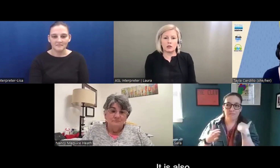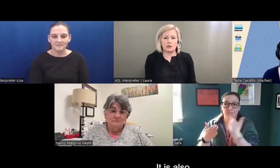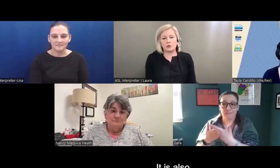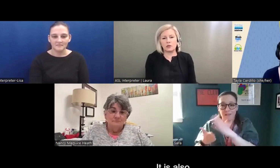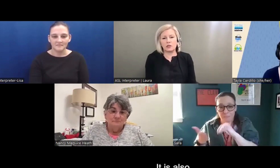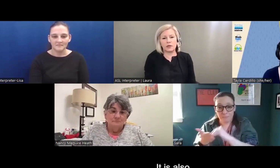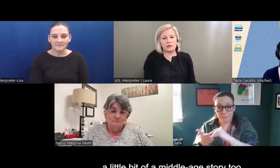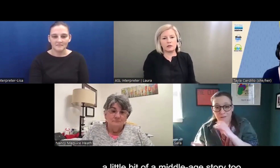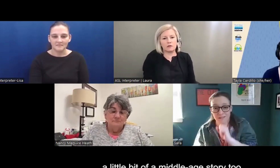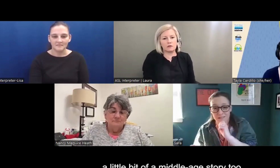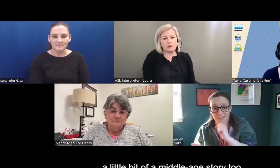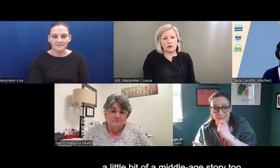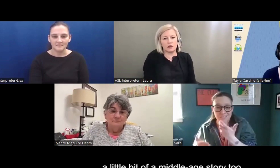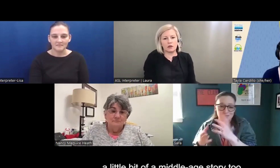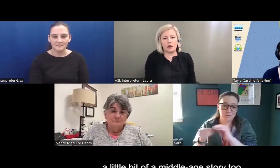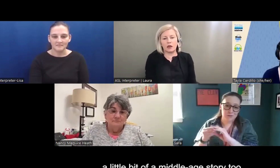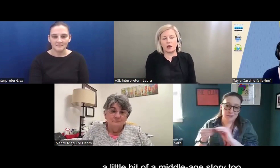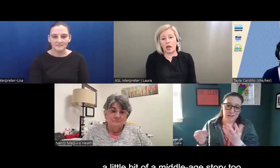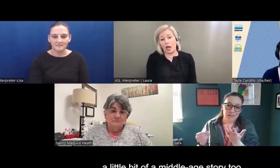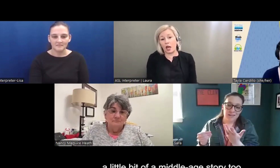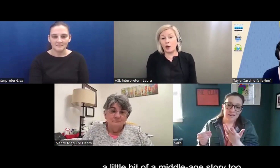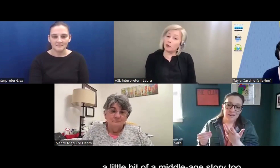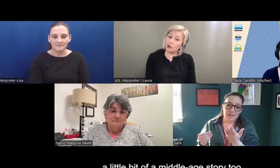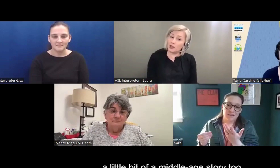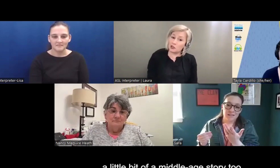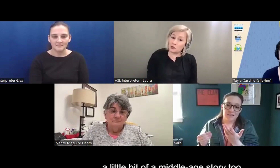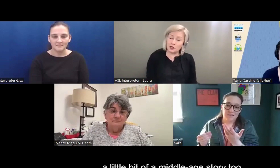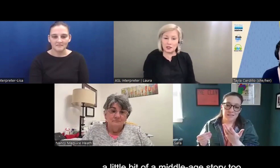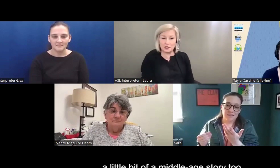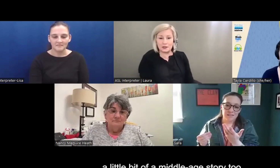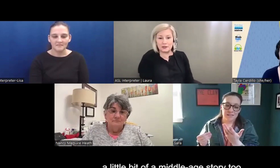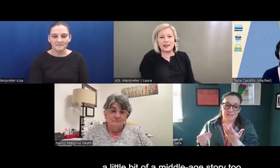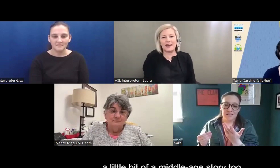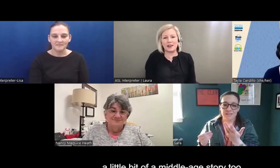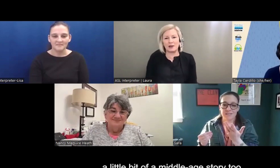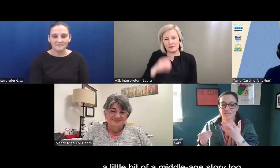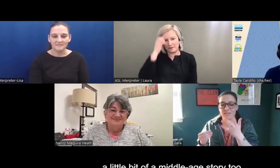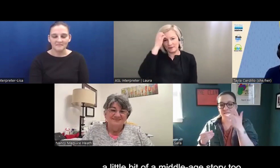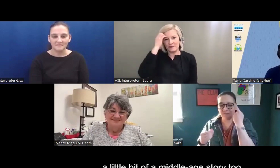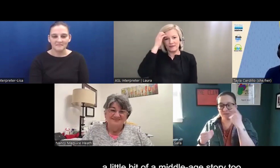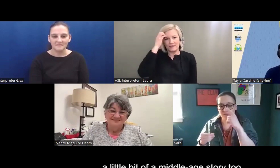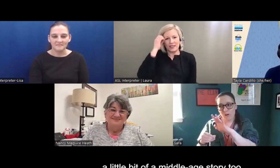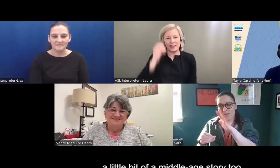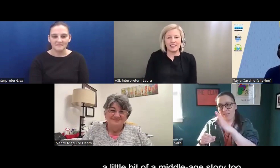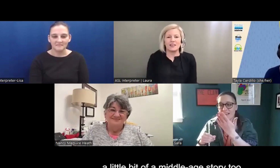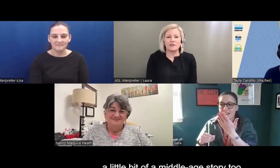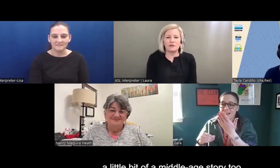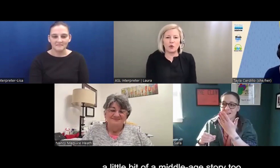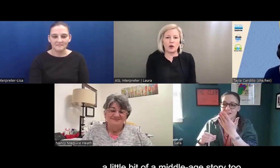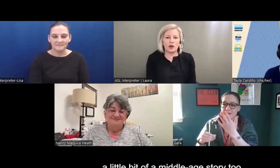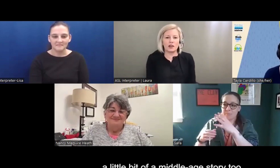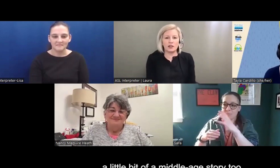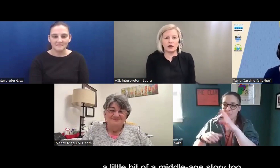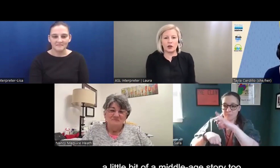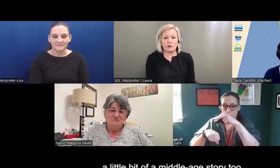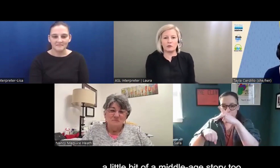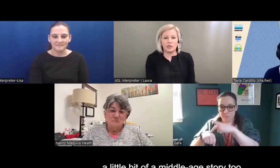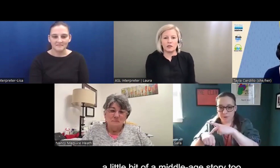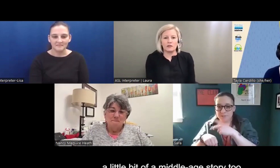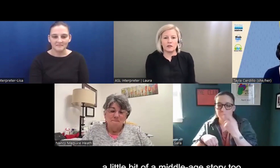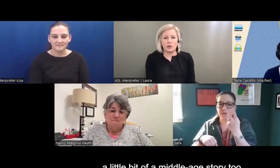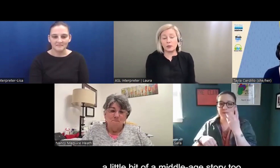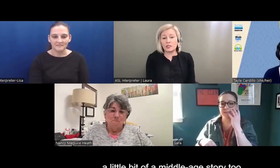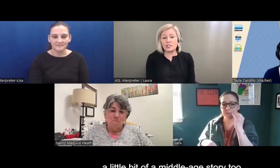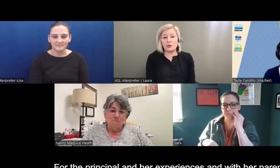It's also a little bit of a middle-aged story, too, for, you know,